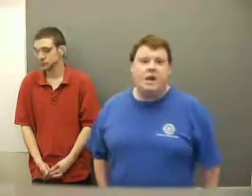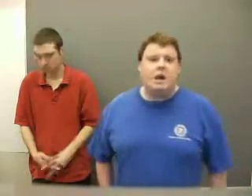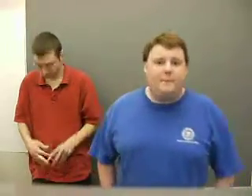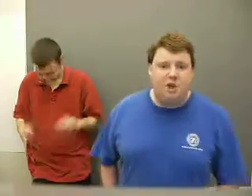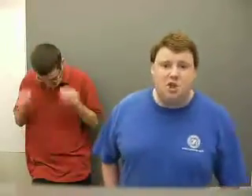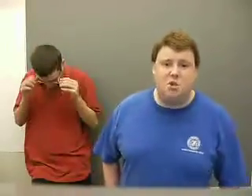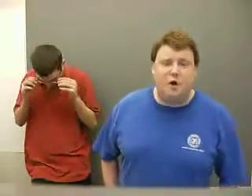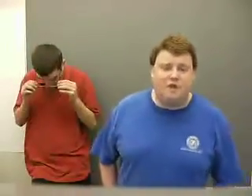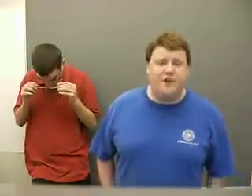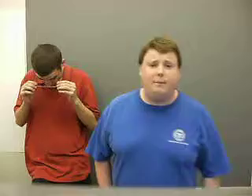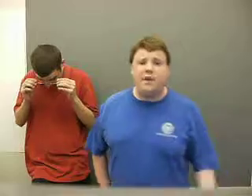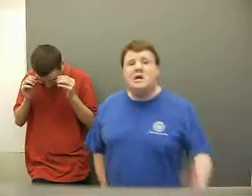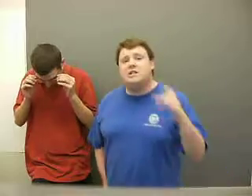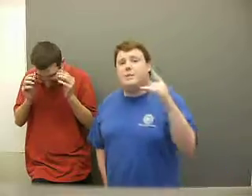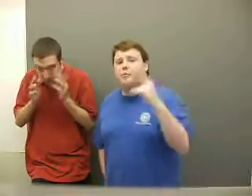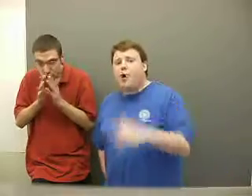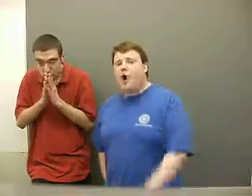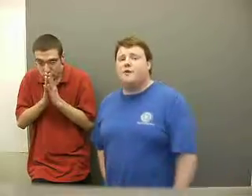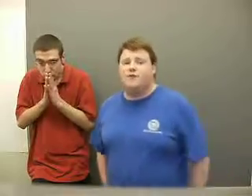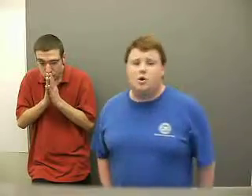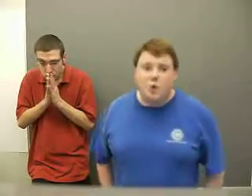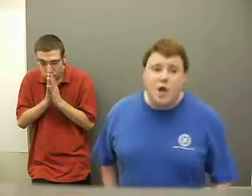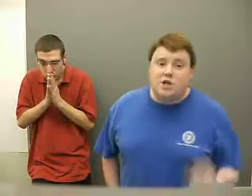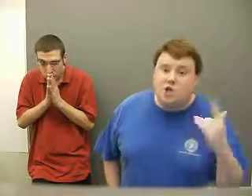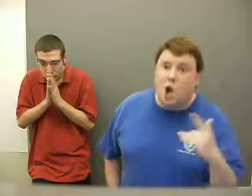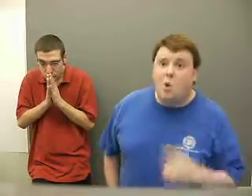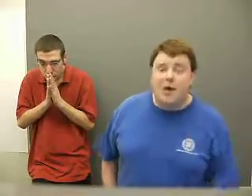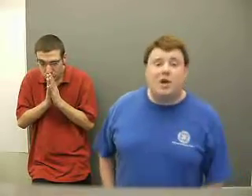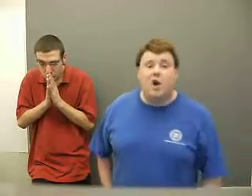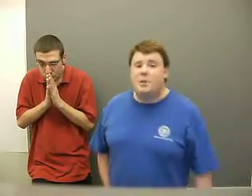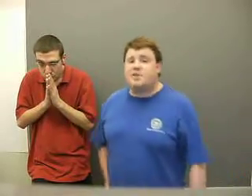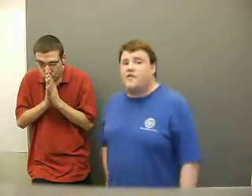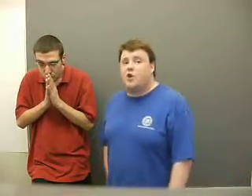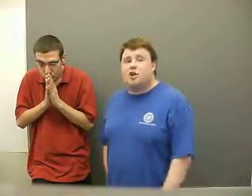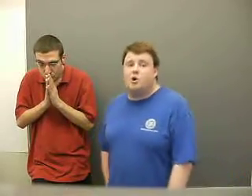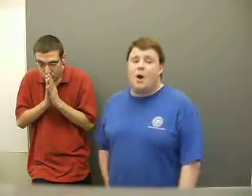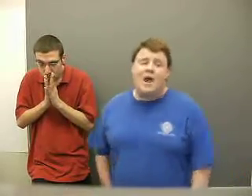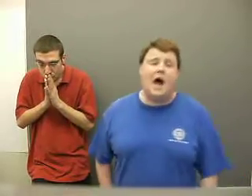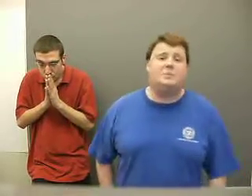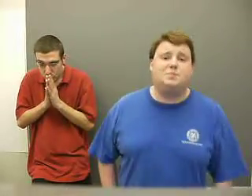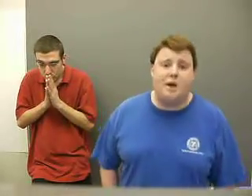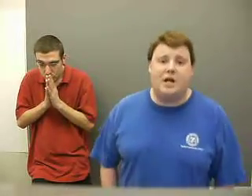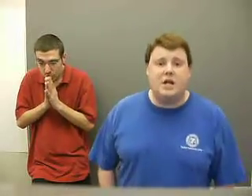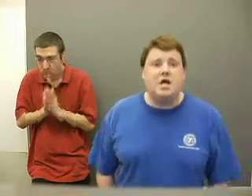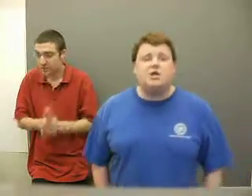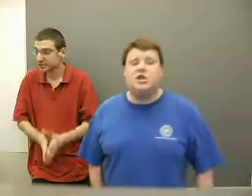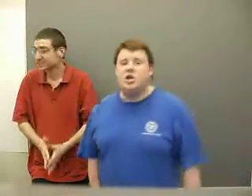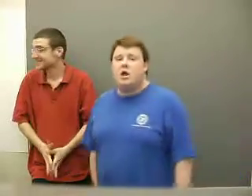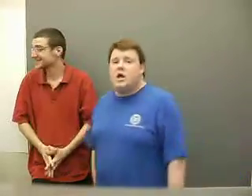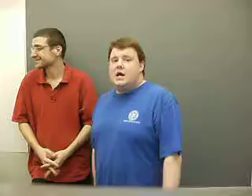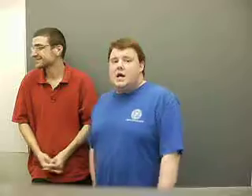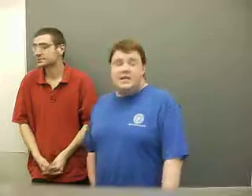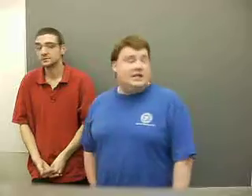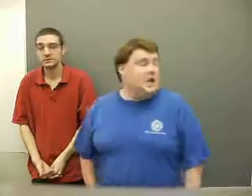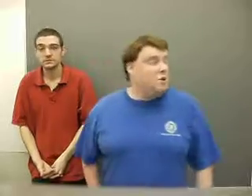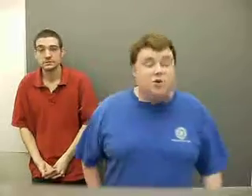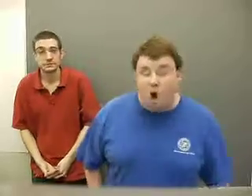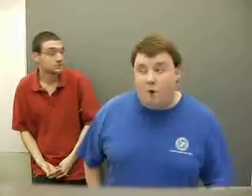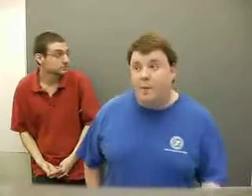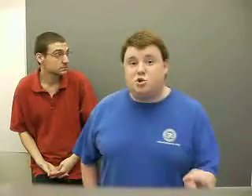because you want your family to be proud of you. So they can call us a virtue and I'm spitting till it was almost